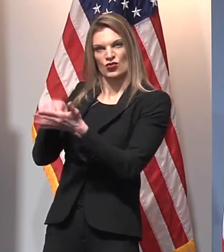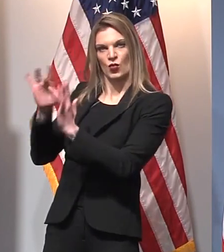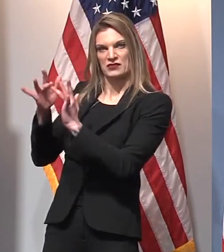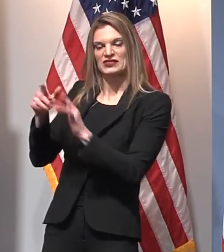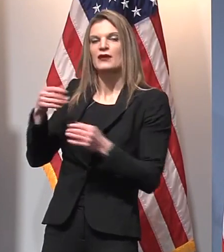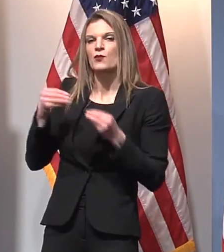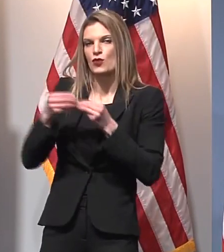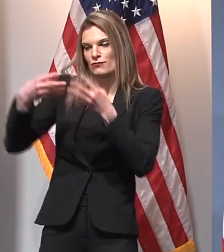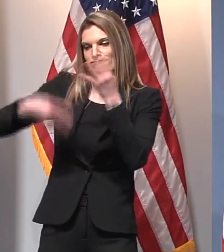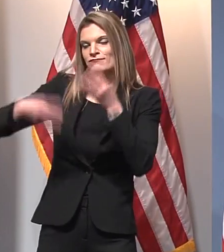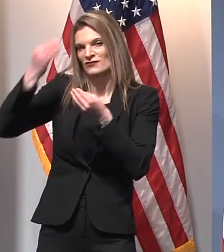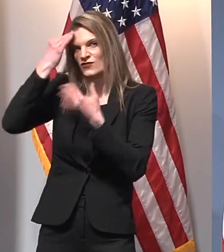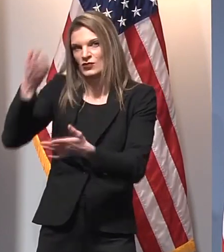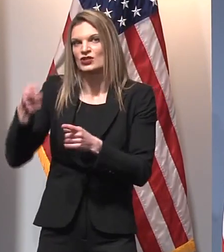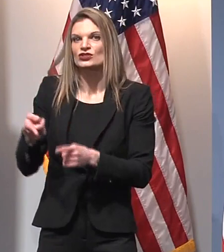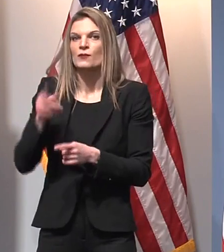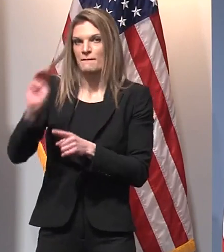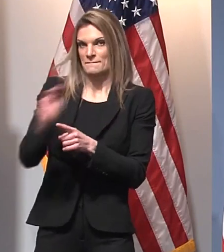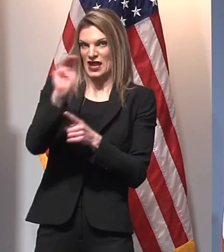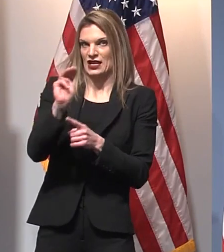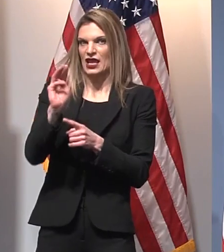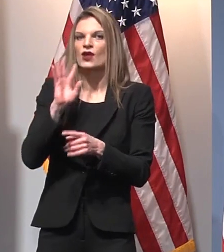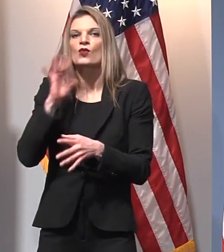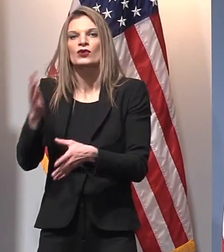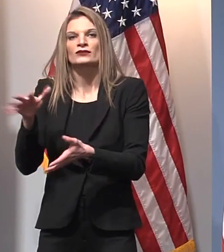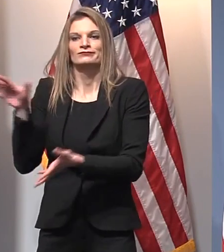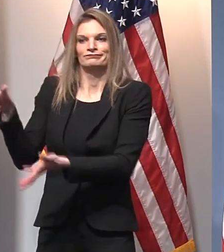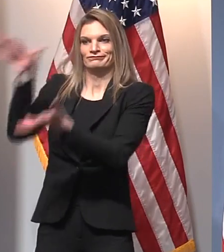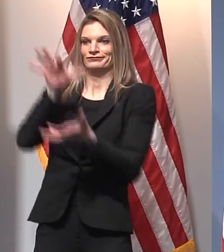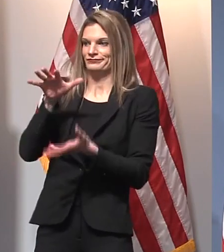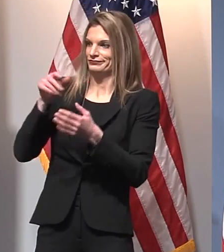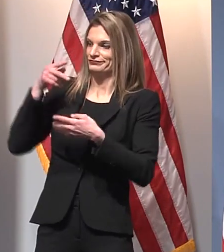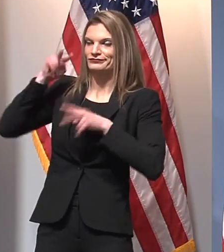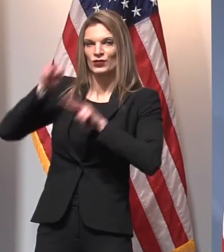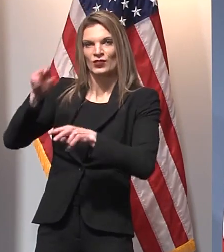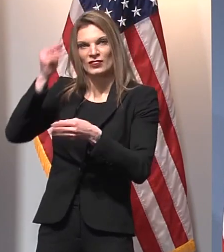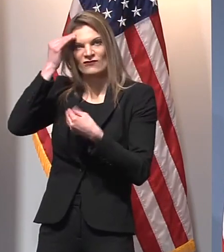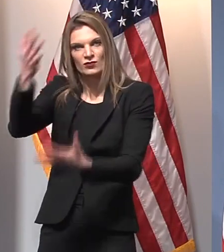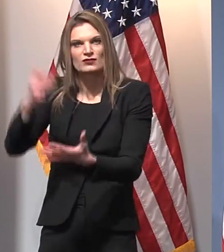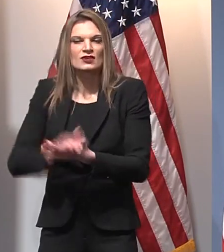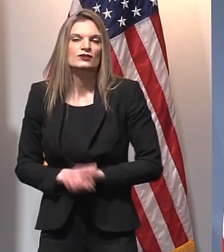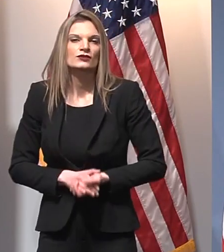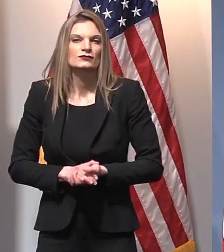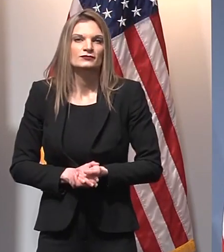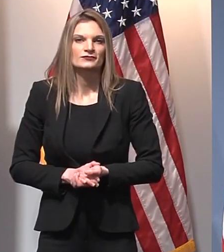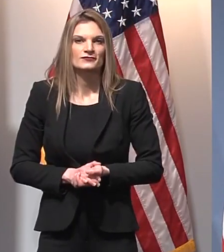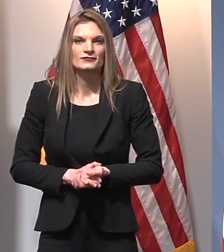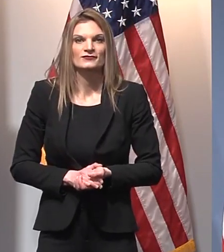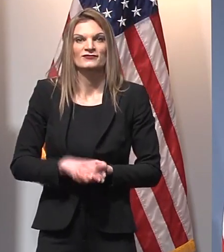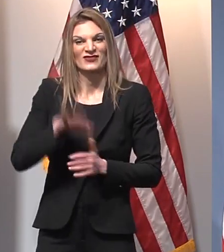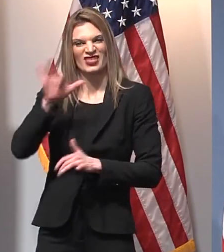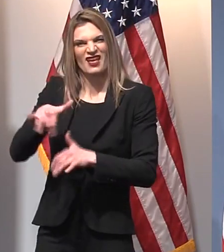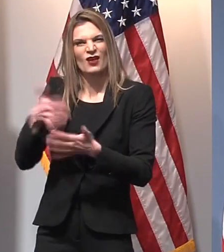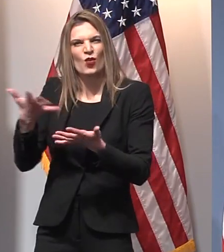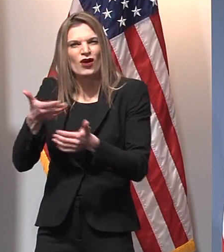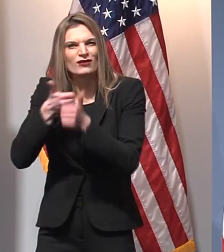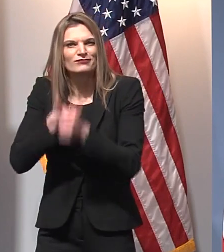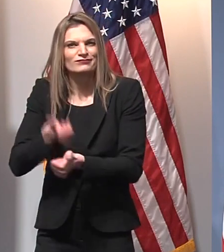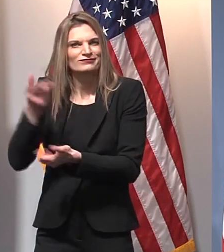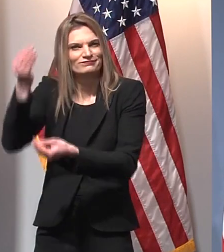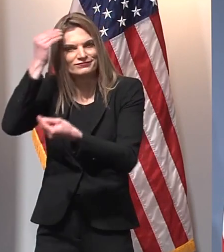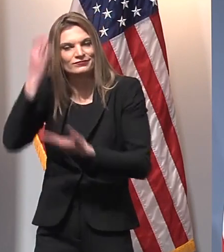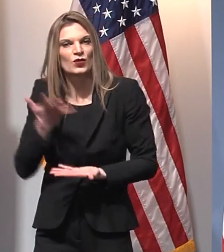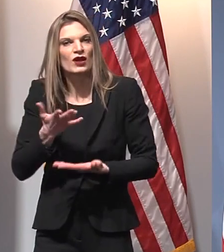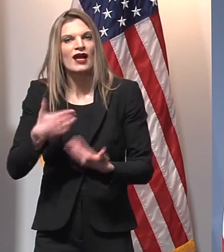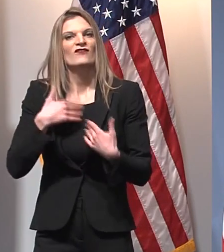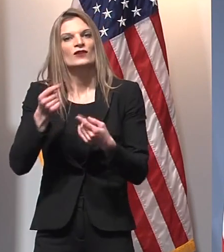additional guidance by Monday to help teams and families prepare and comply with these new rules. This guidance will include a recommendation